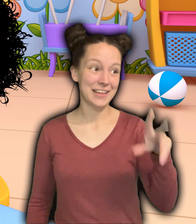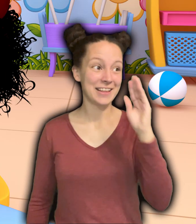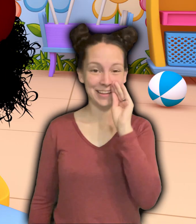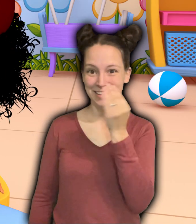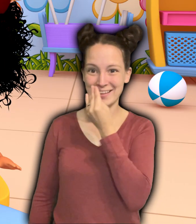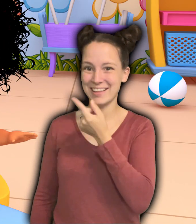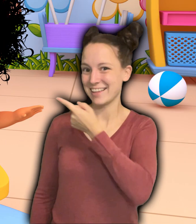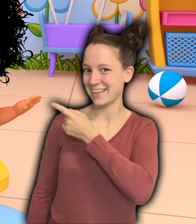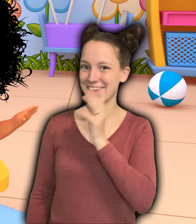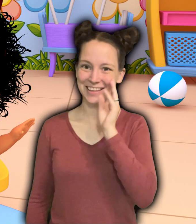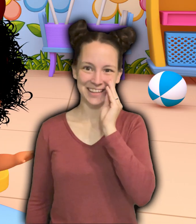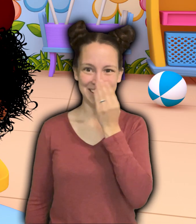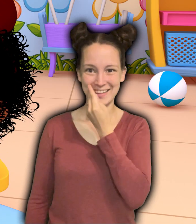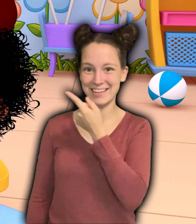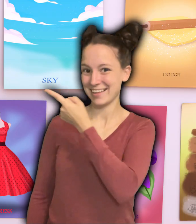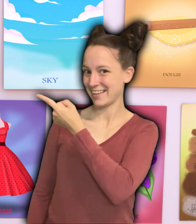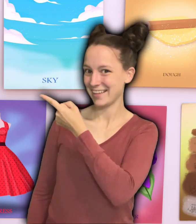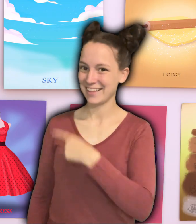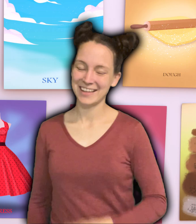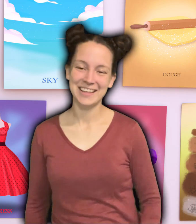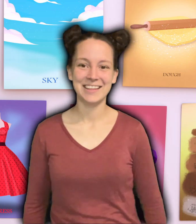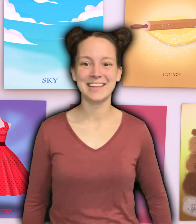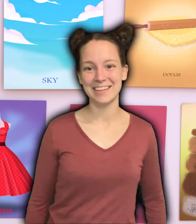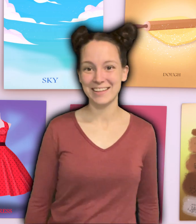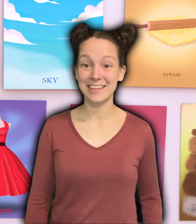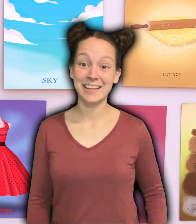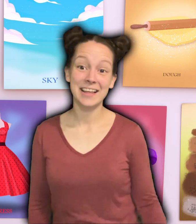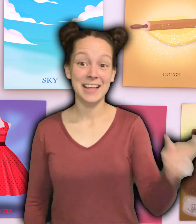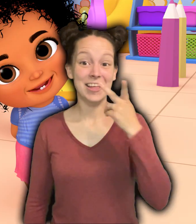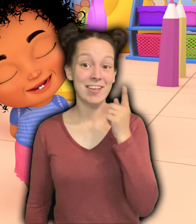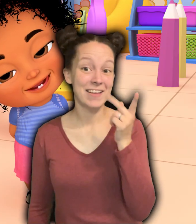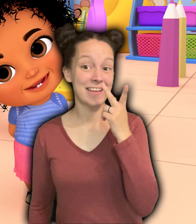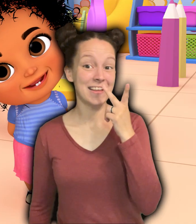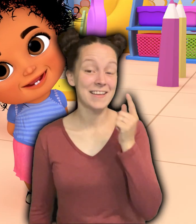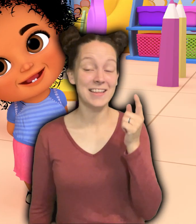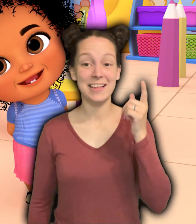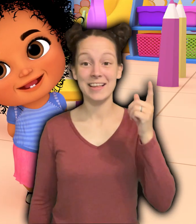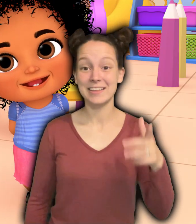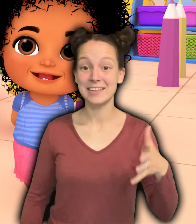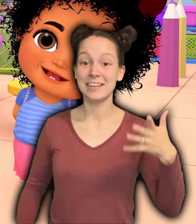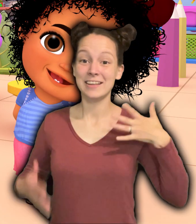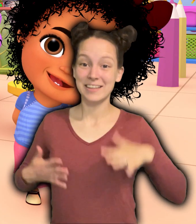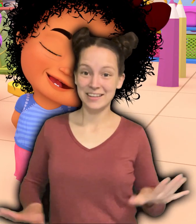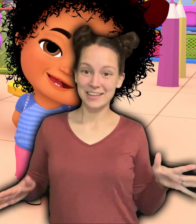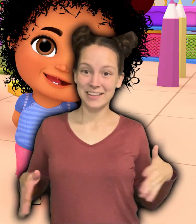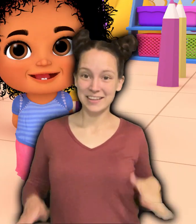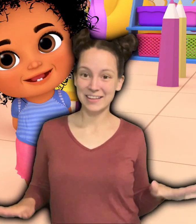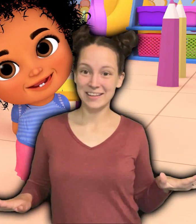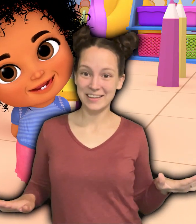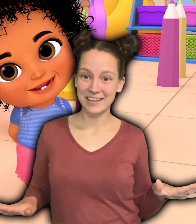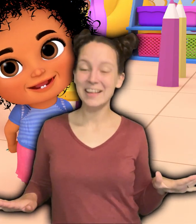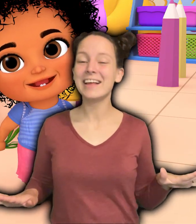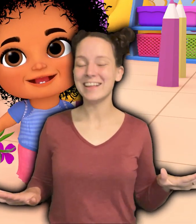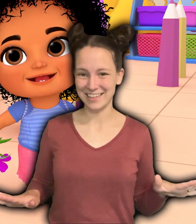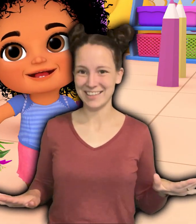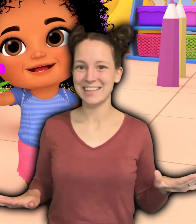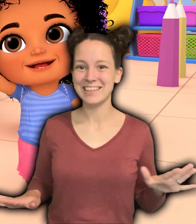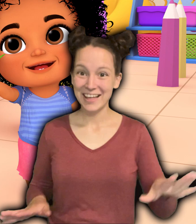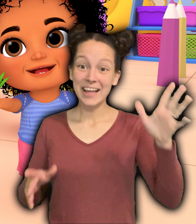there And pink is like the skirt you wear Gray is the color of my hair,